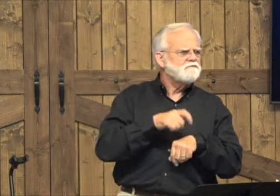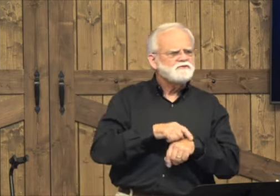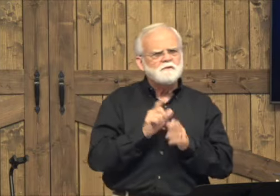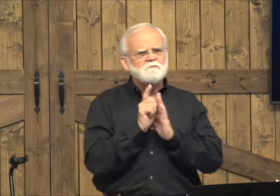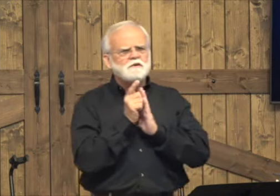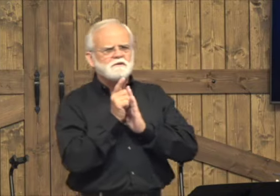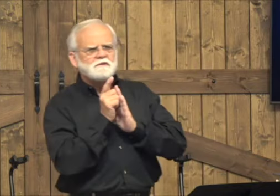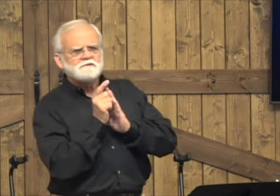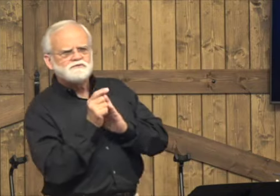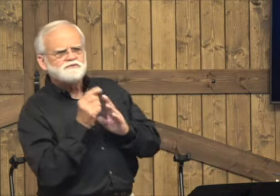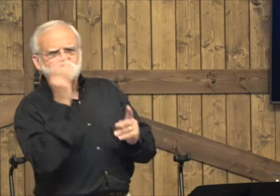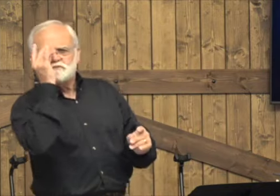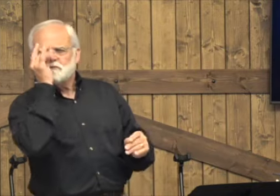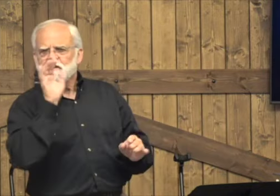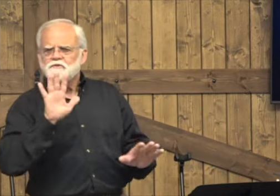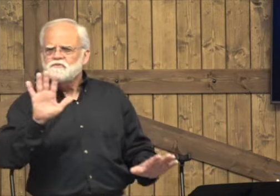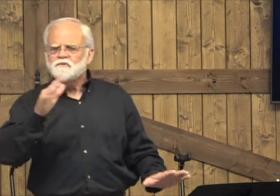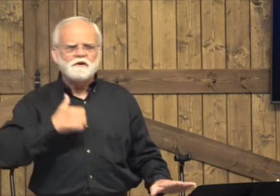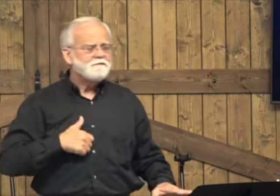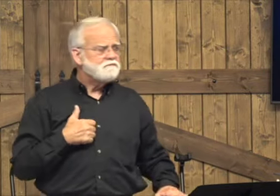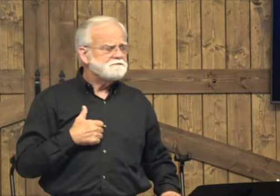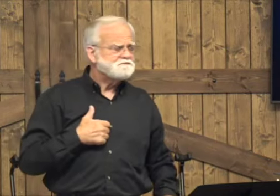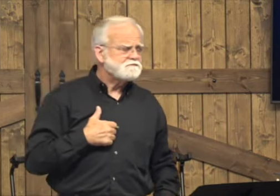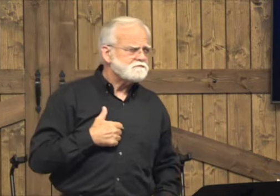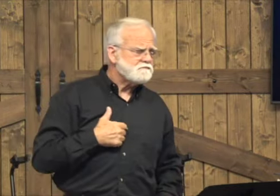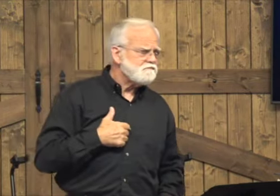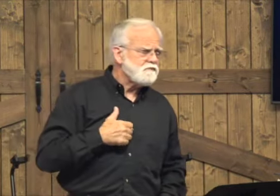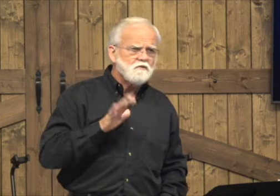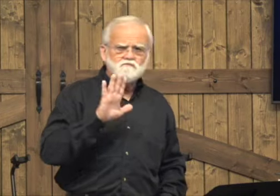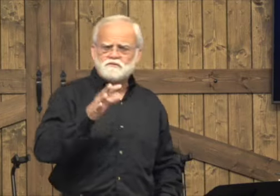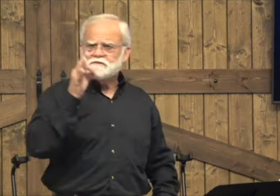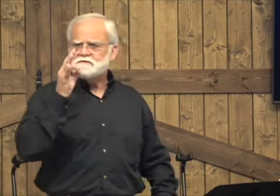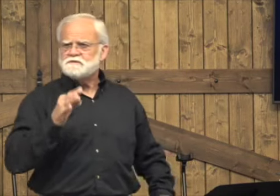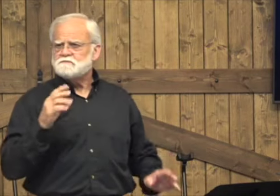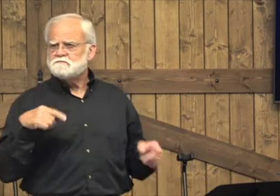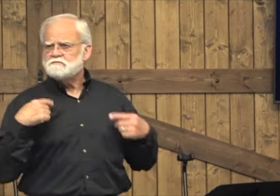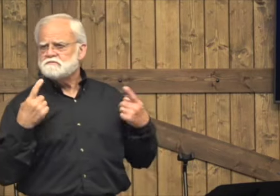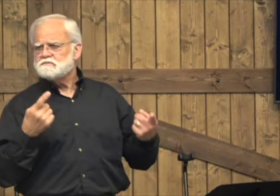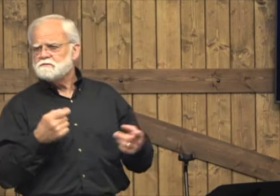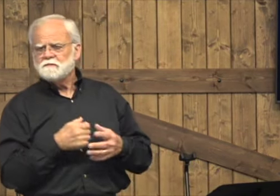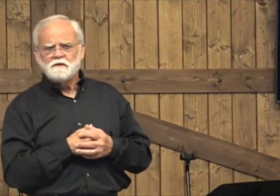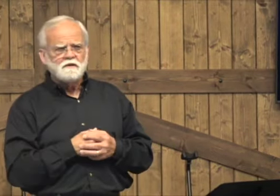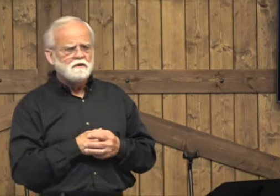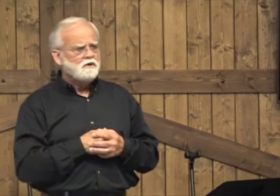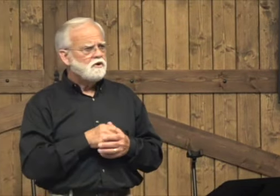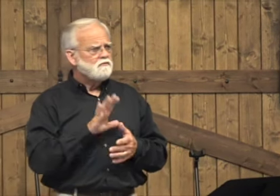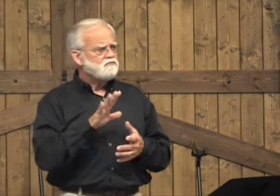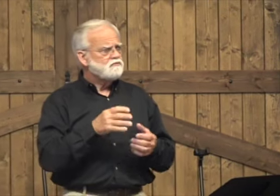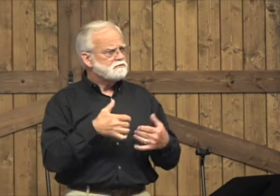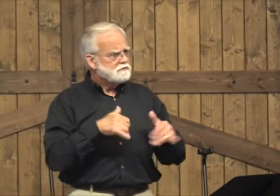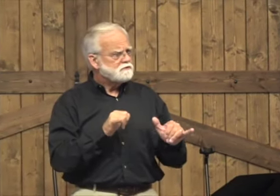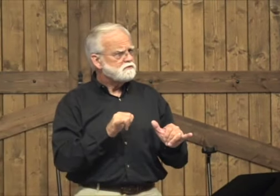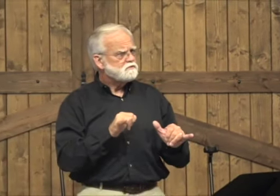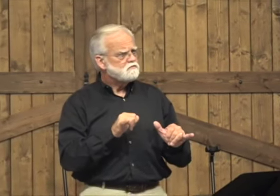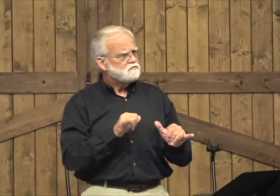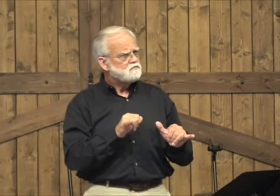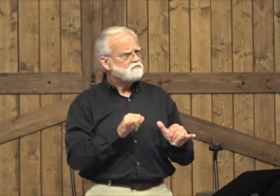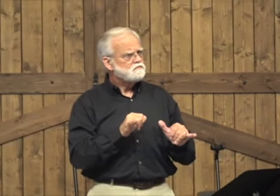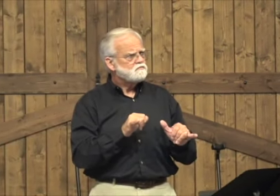Now this morning I want you to have some time and think quietly to yourselves. If there's something you need to make a decision